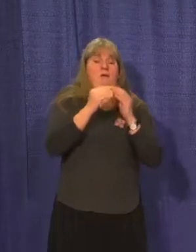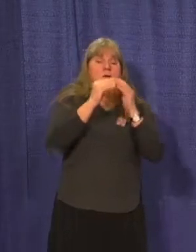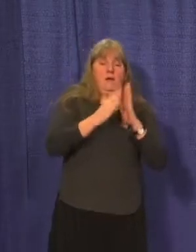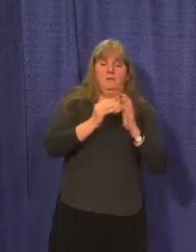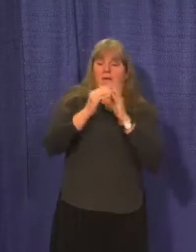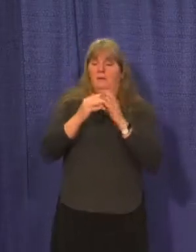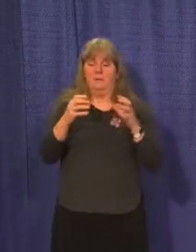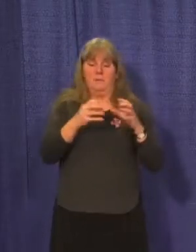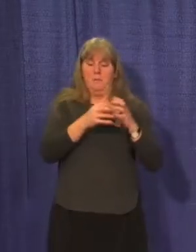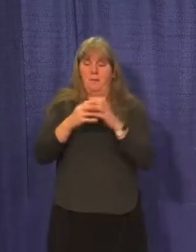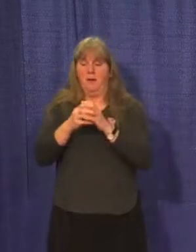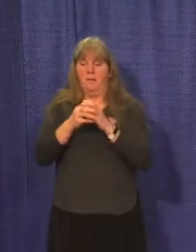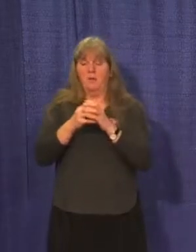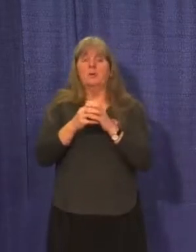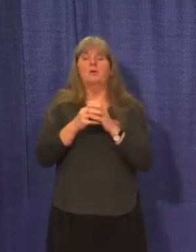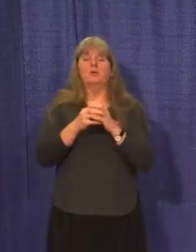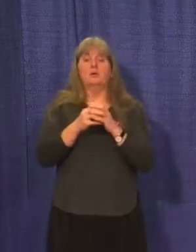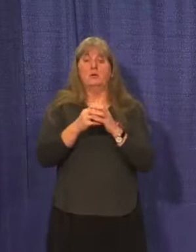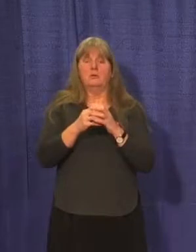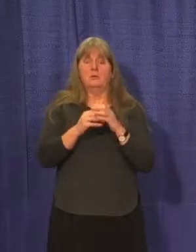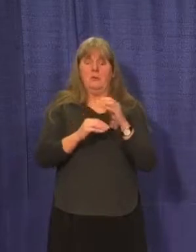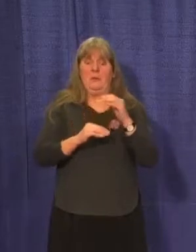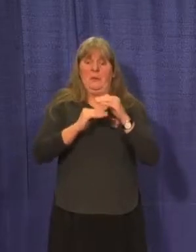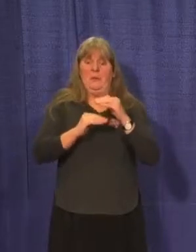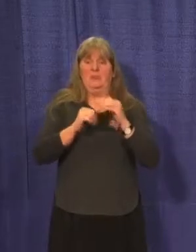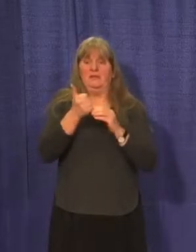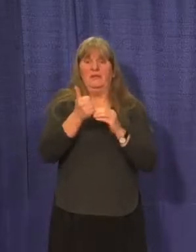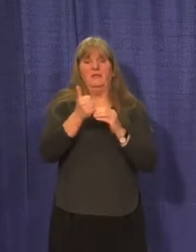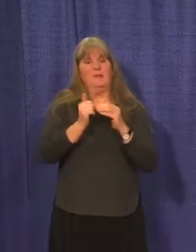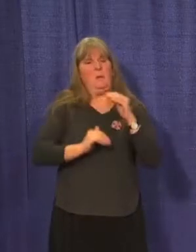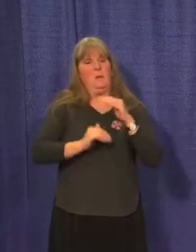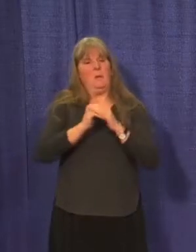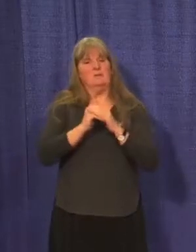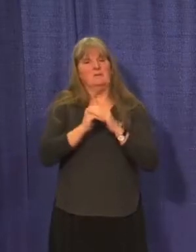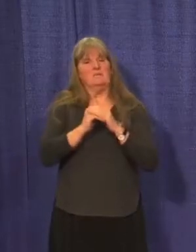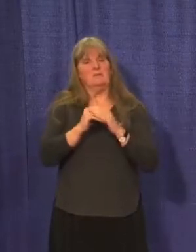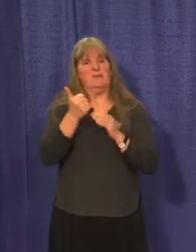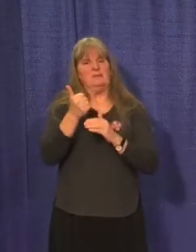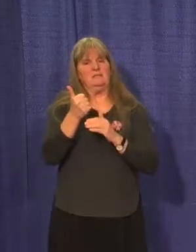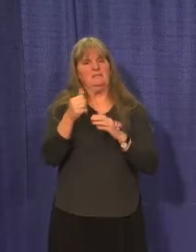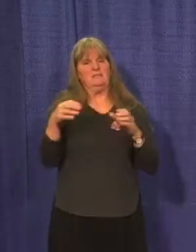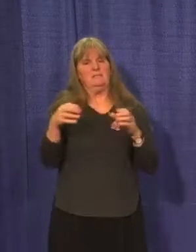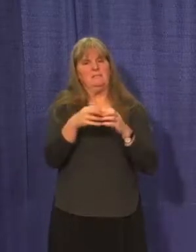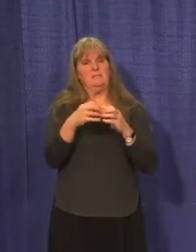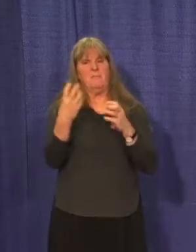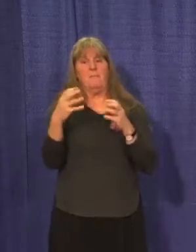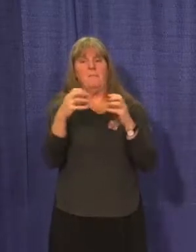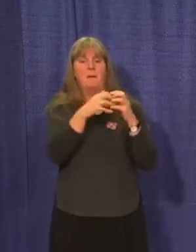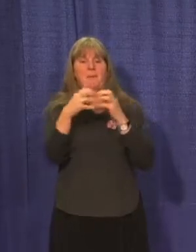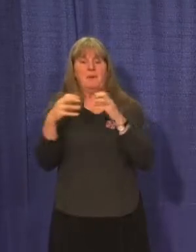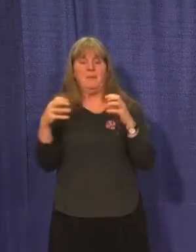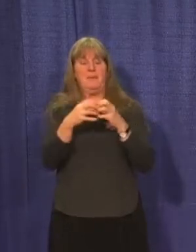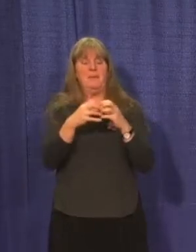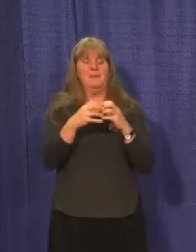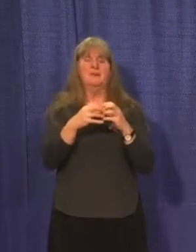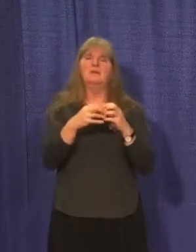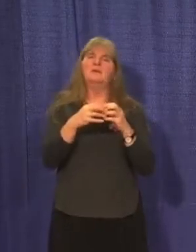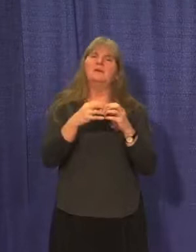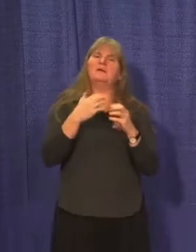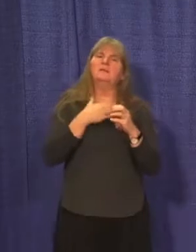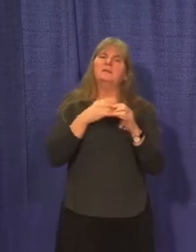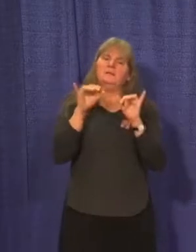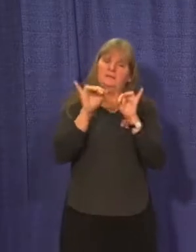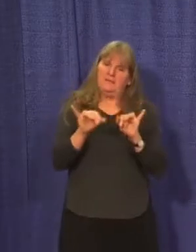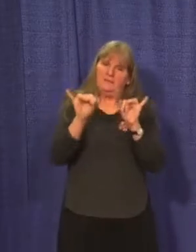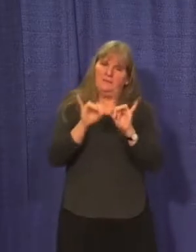you reach 10 people, you are close to that limit. I am asking all of you to stay consistent with your